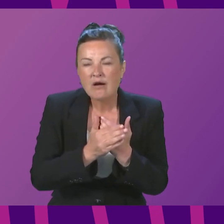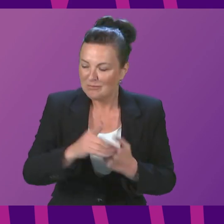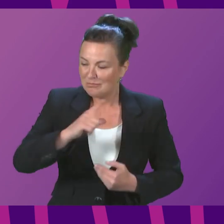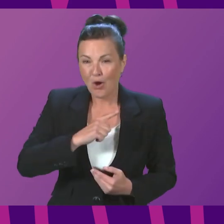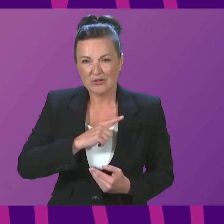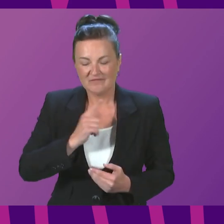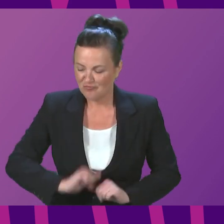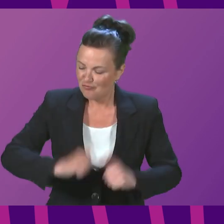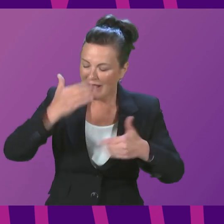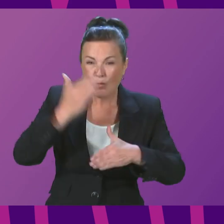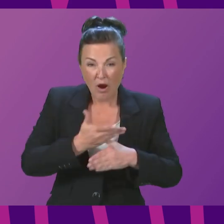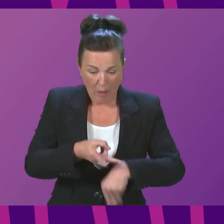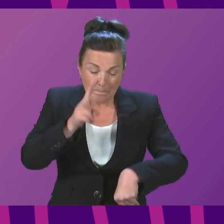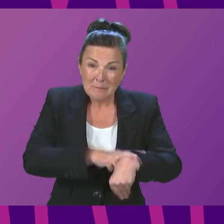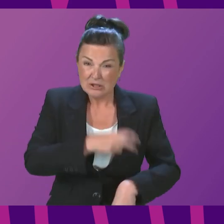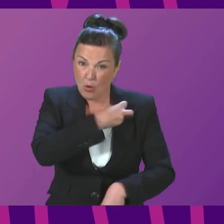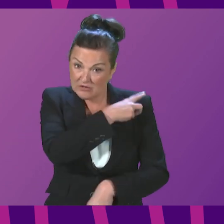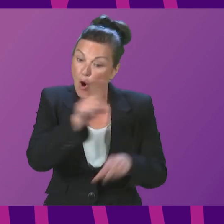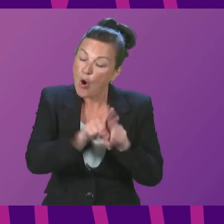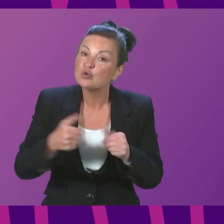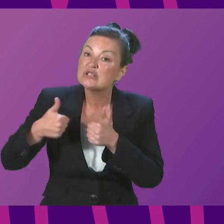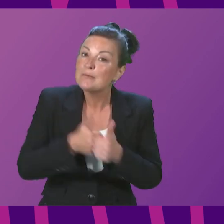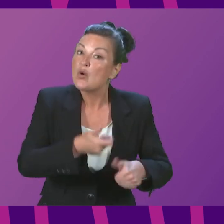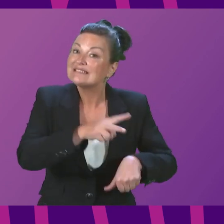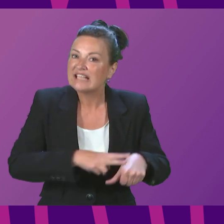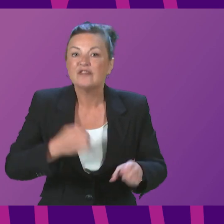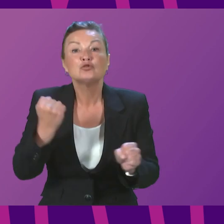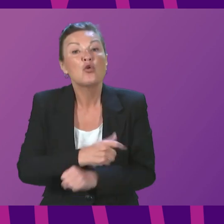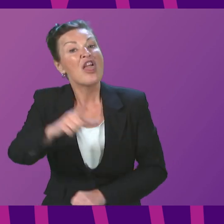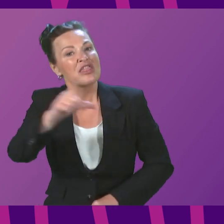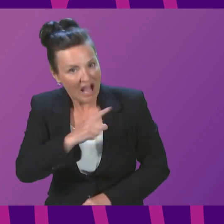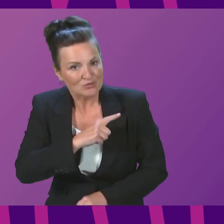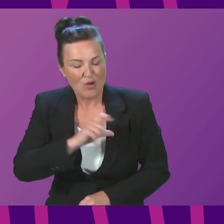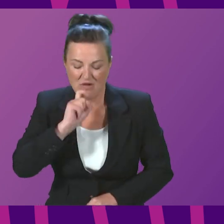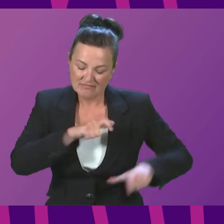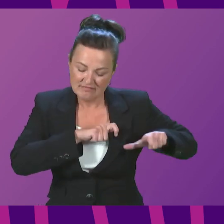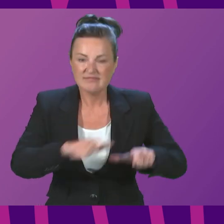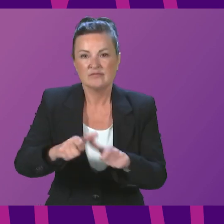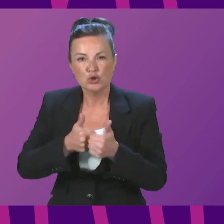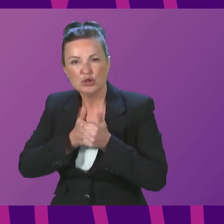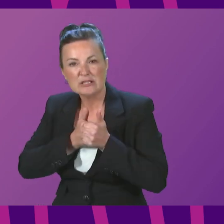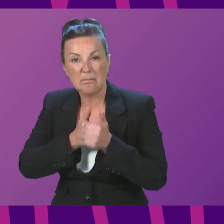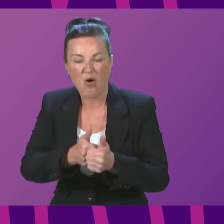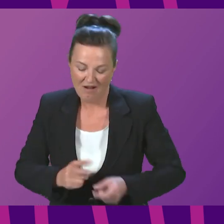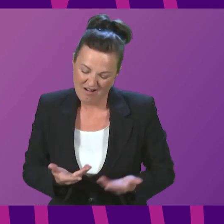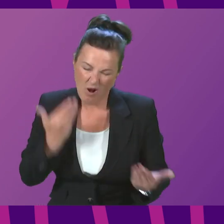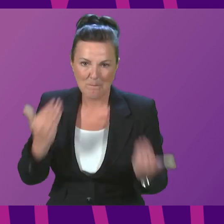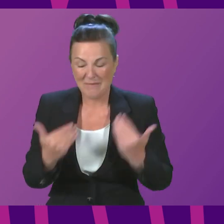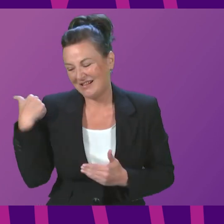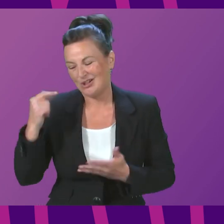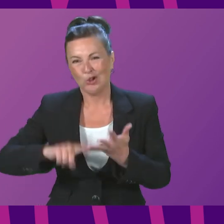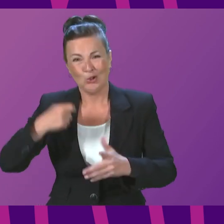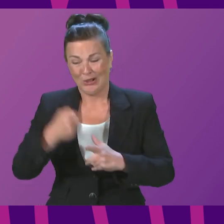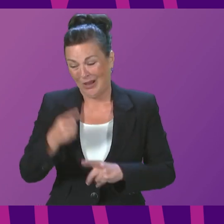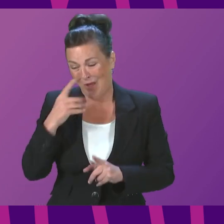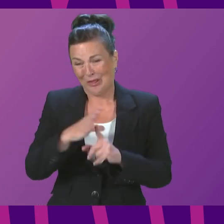due to the great work that our police officers and their support staff do. Which is why we will continue to support them. In stark contrast to that part of the UK where